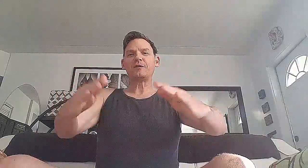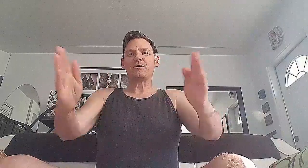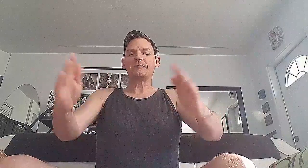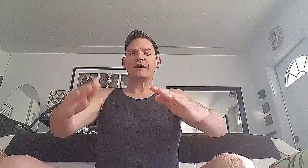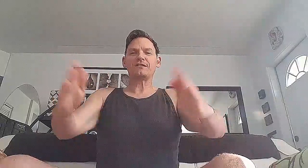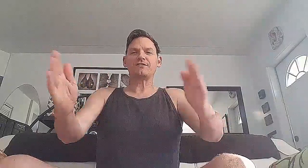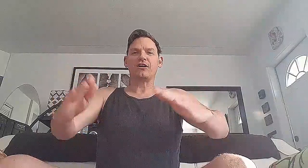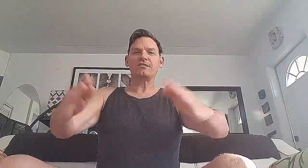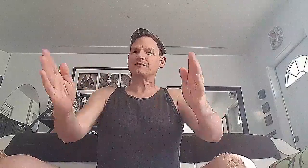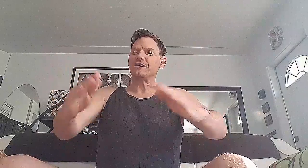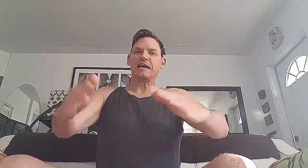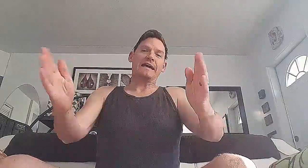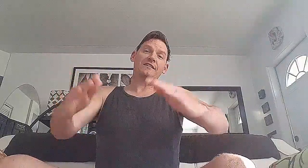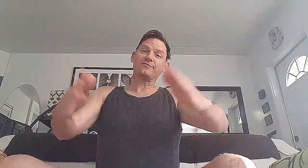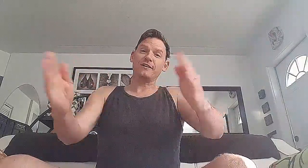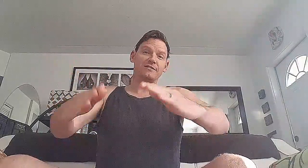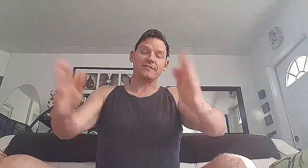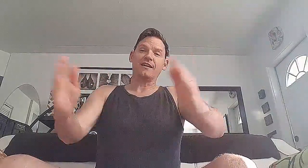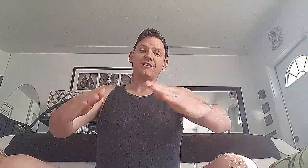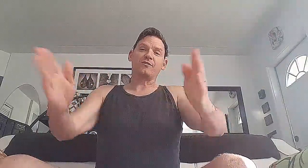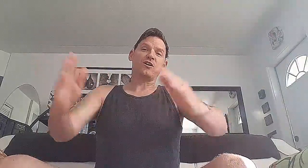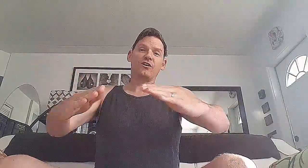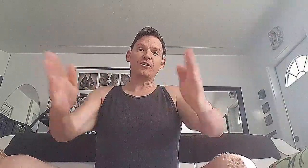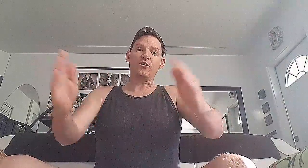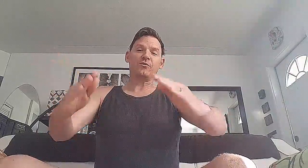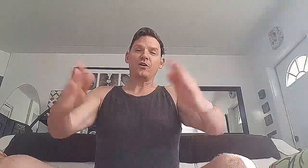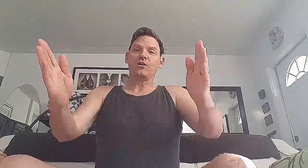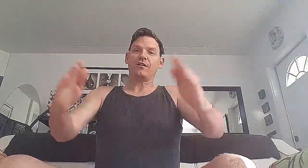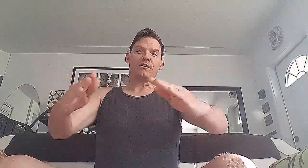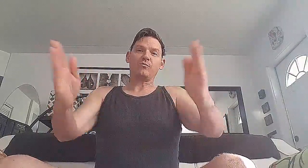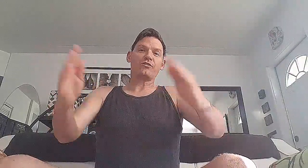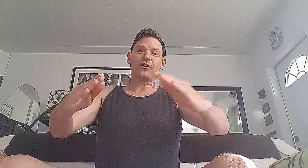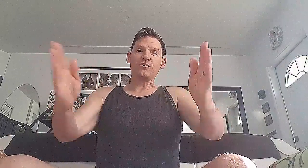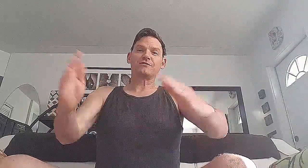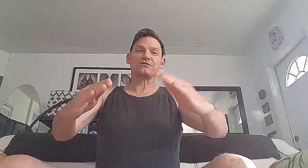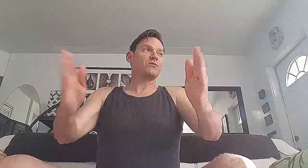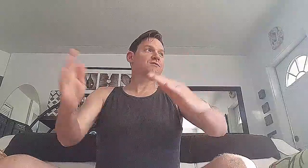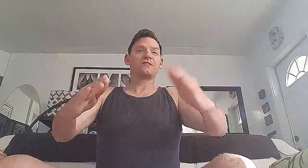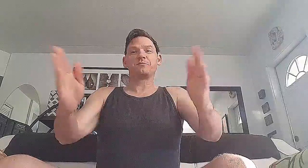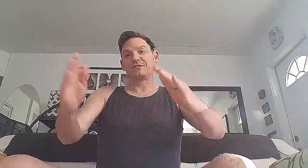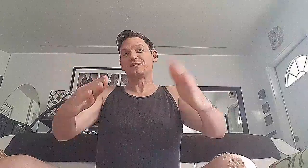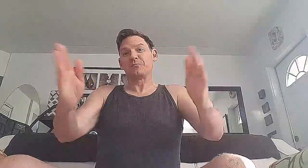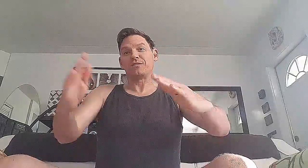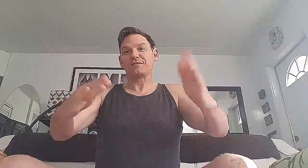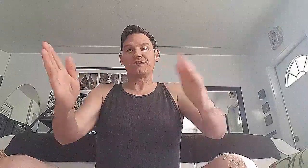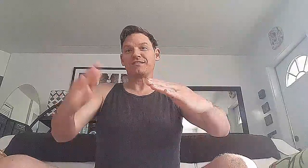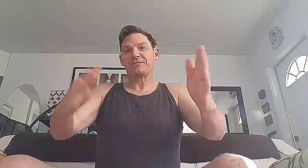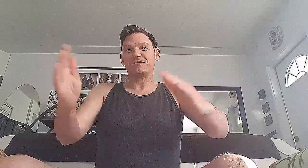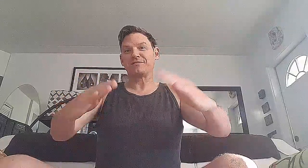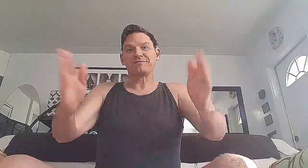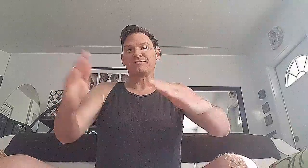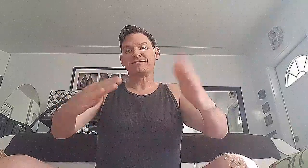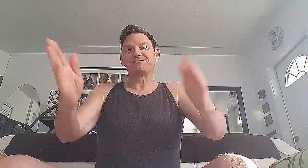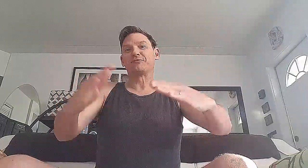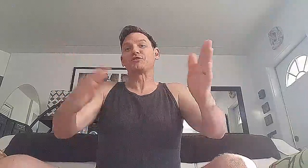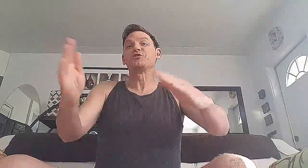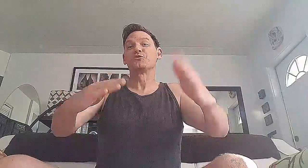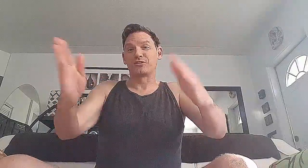keep on petting the dogs. And let's face it, you know, cardio with arms is always going to be somewhat peculiar.